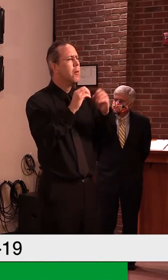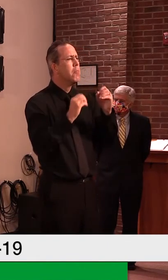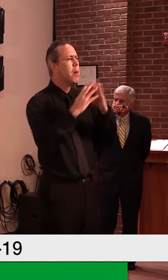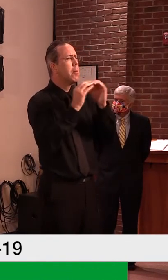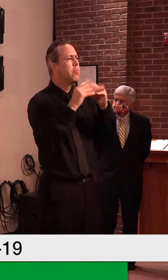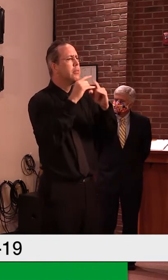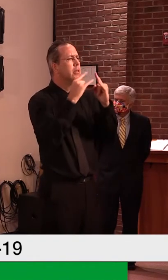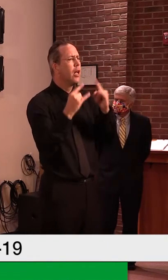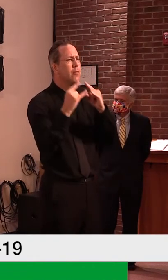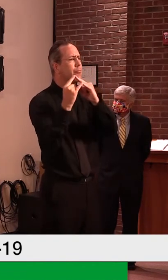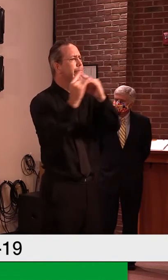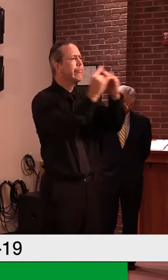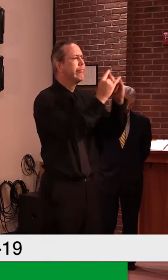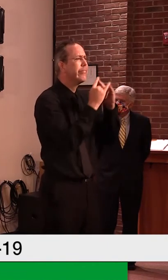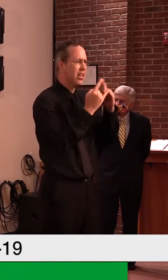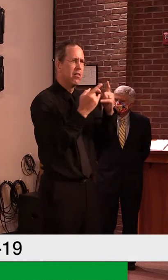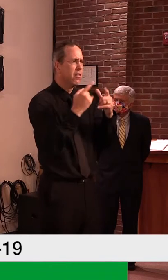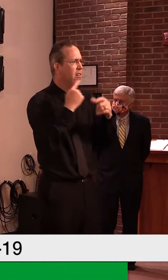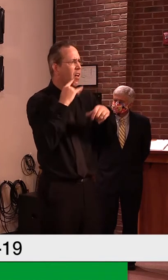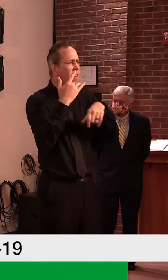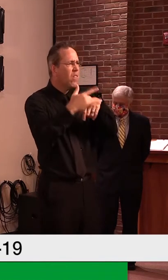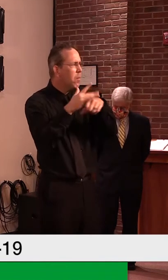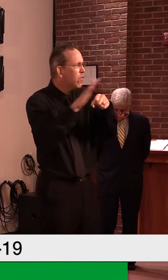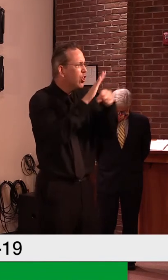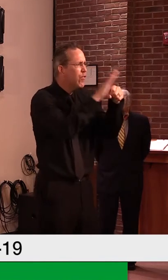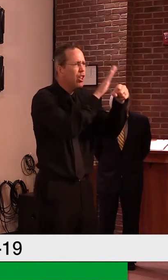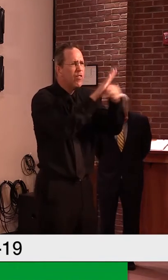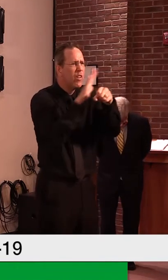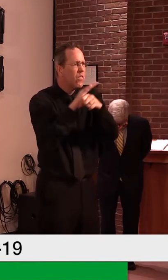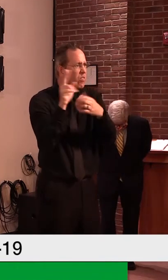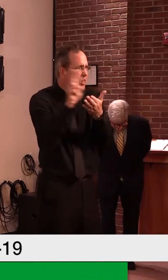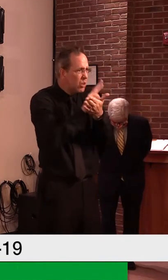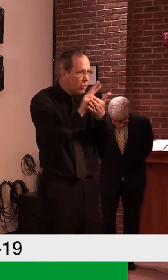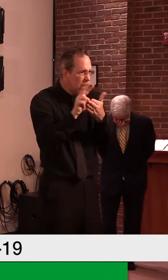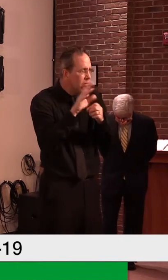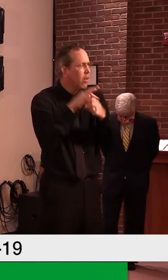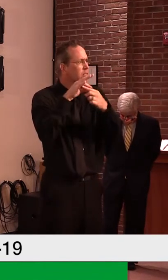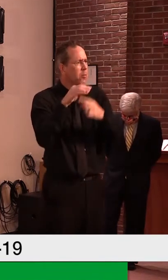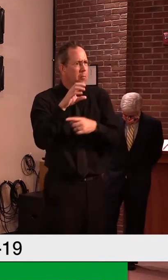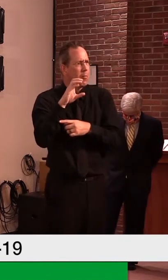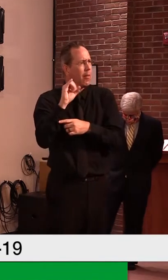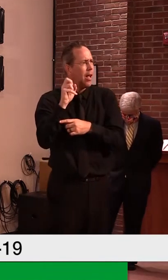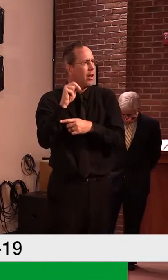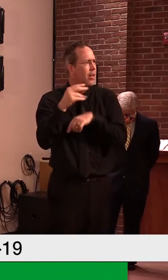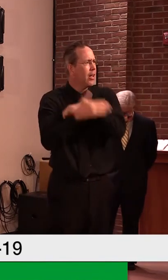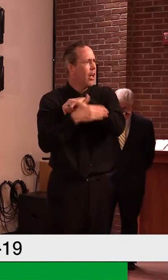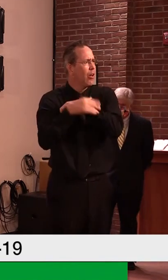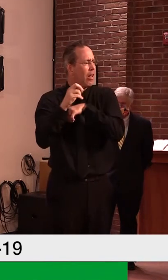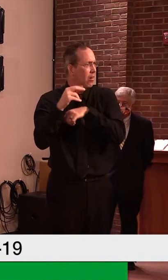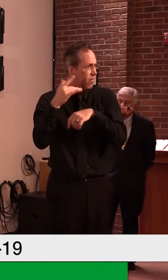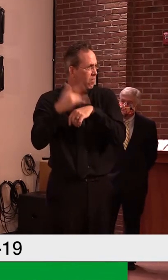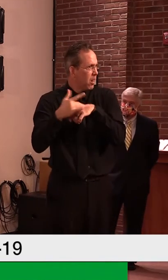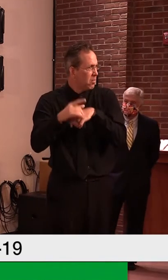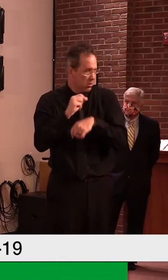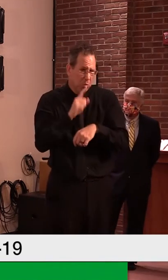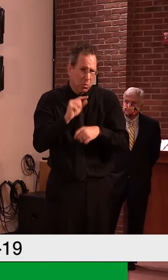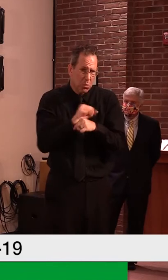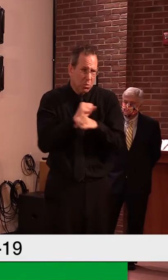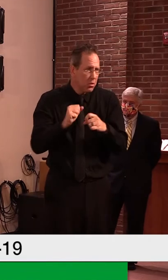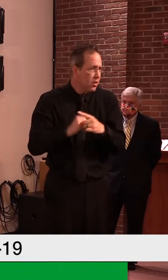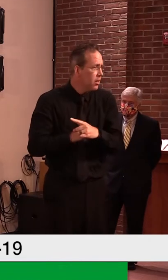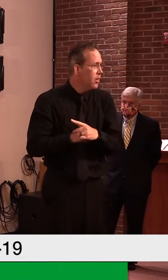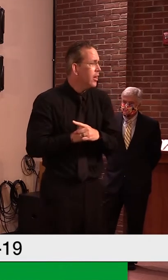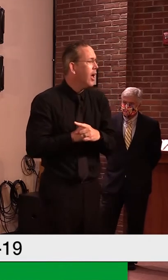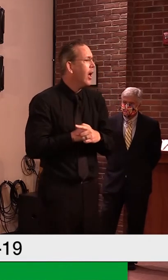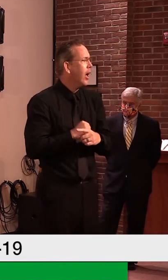we confident? Are you confident that we have the resources to do that, especially with college students coming back? I know UVM